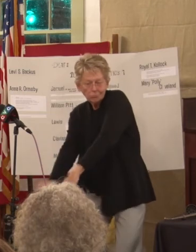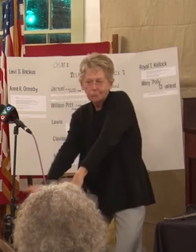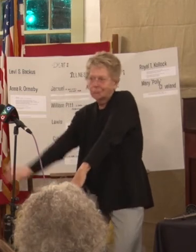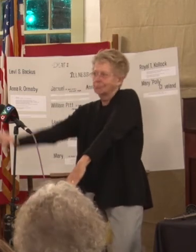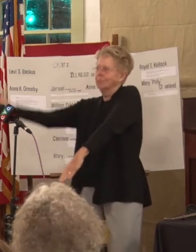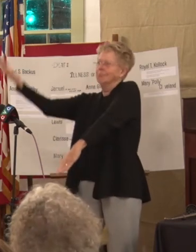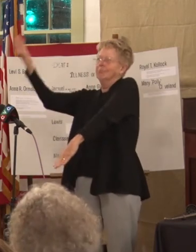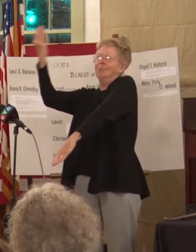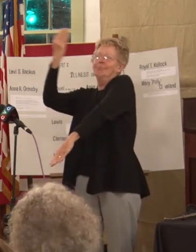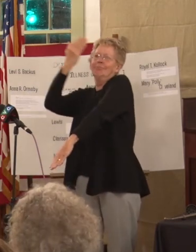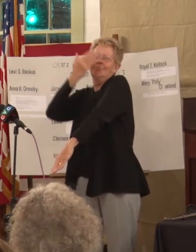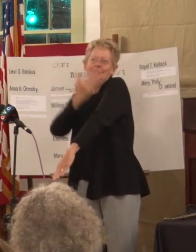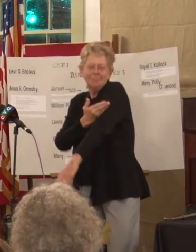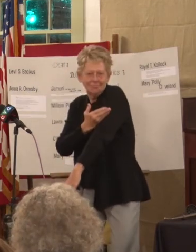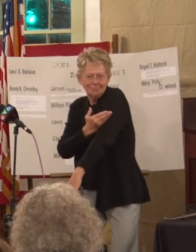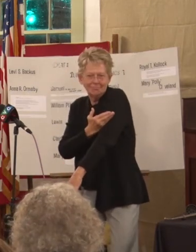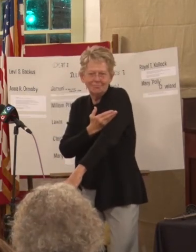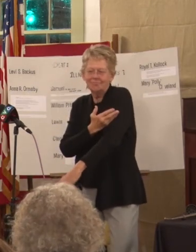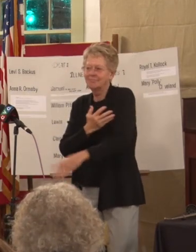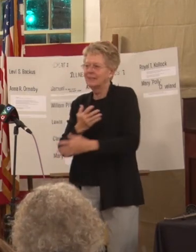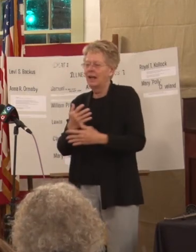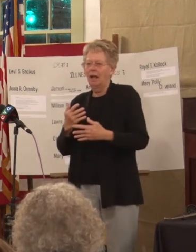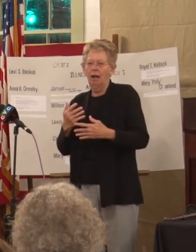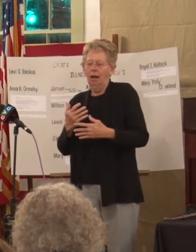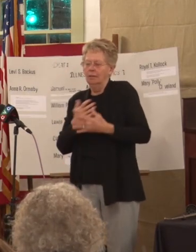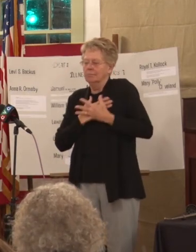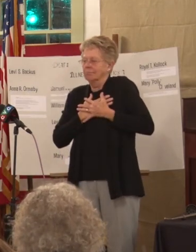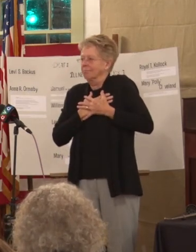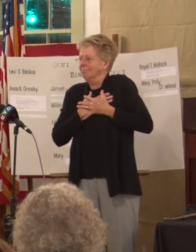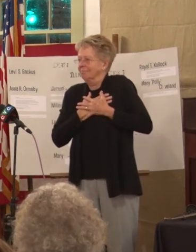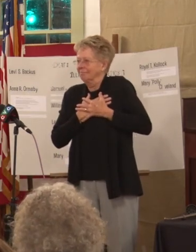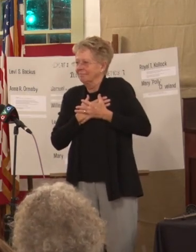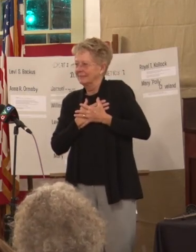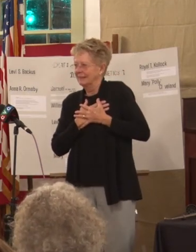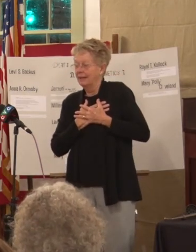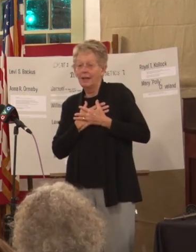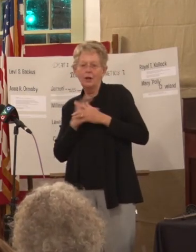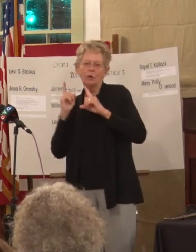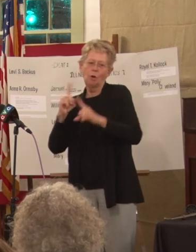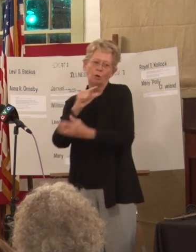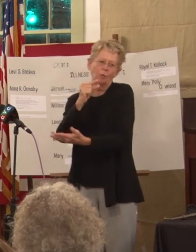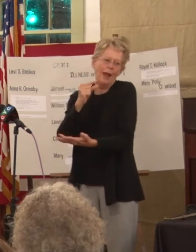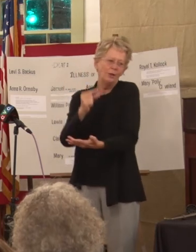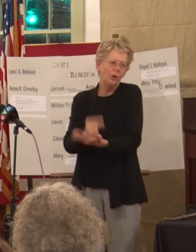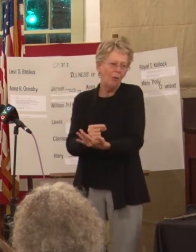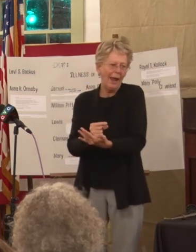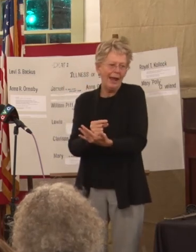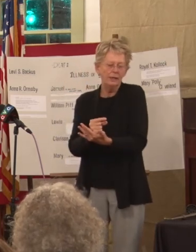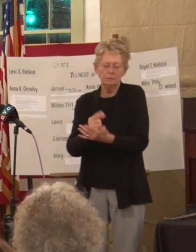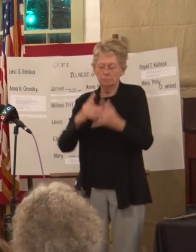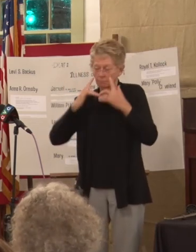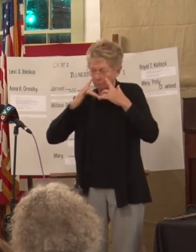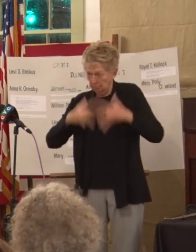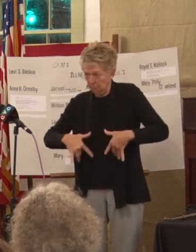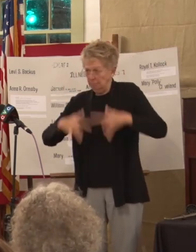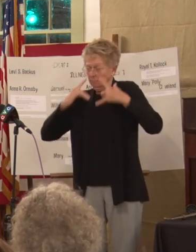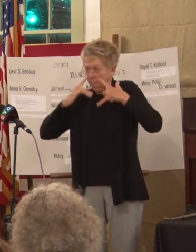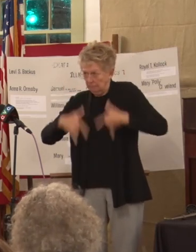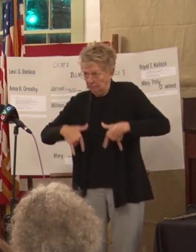and bounds in their education oh my god you go to a graduation not a drive yeah